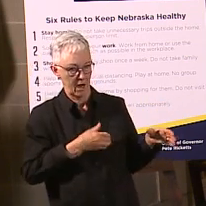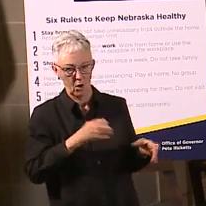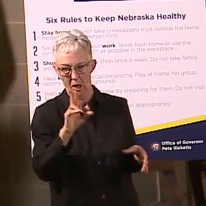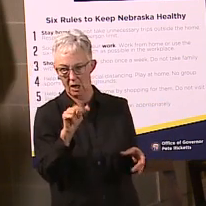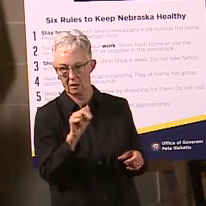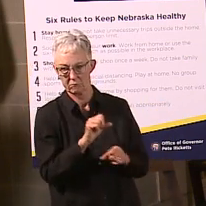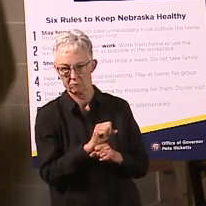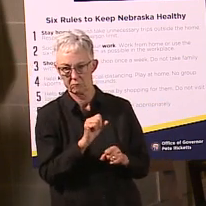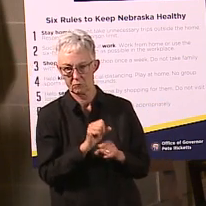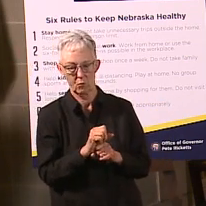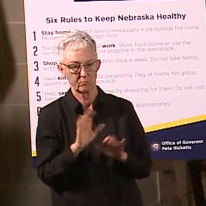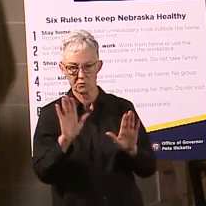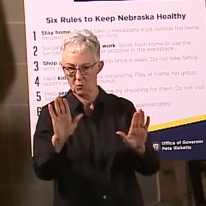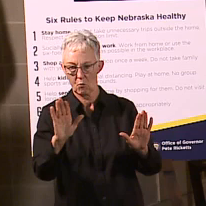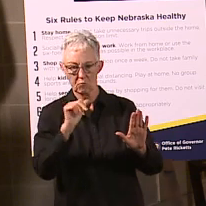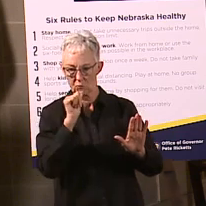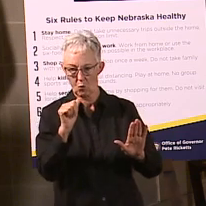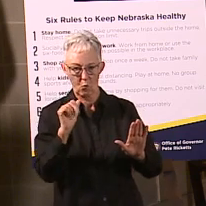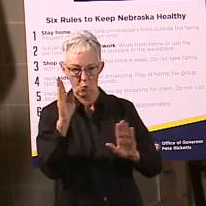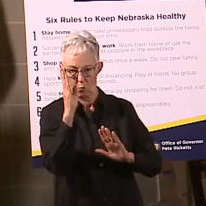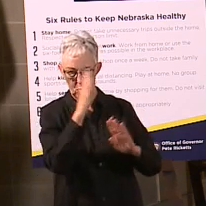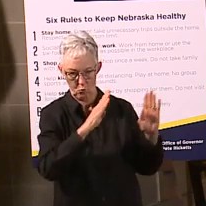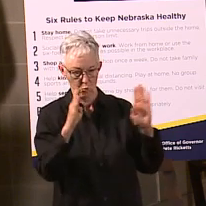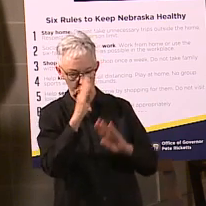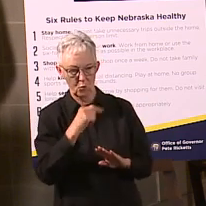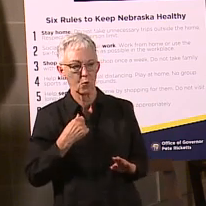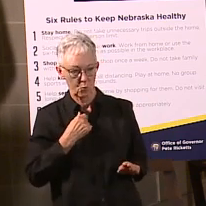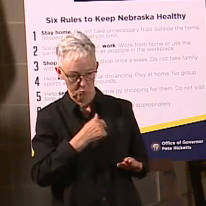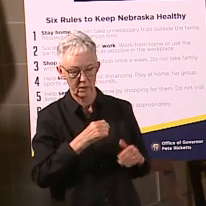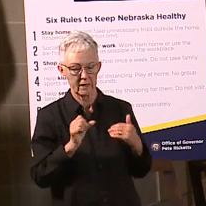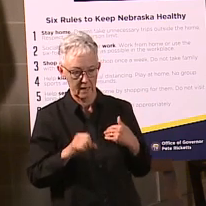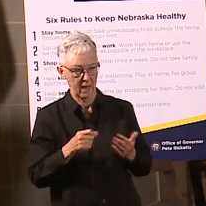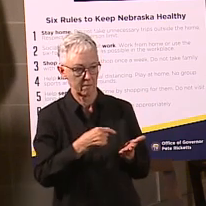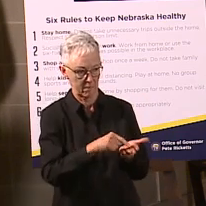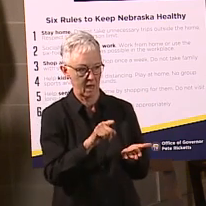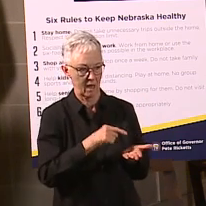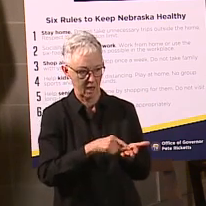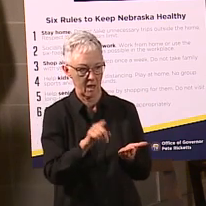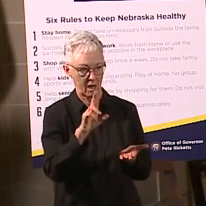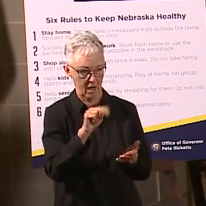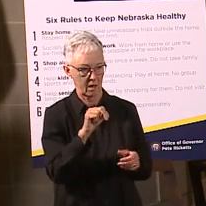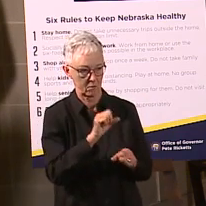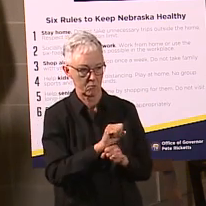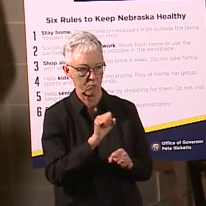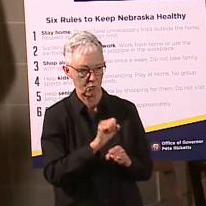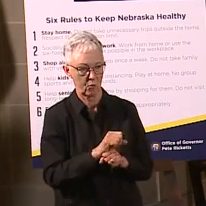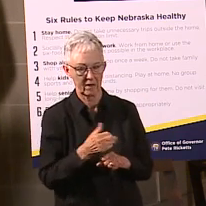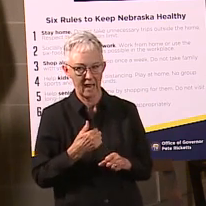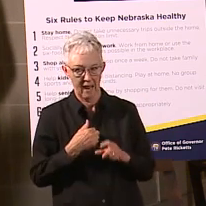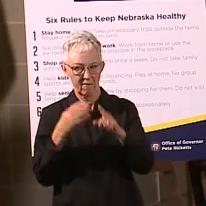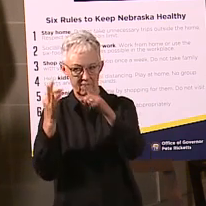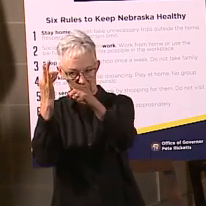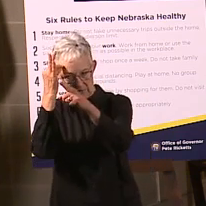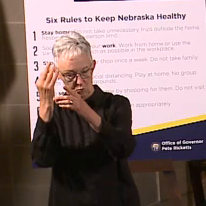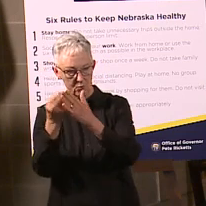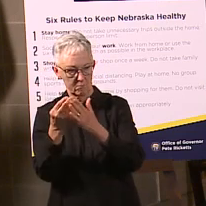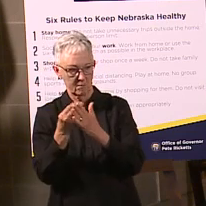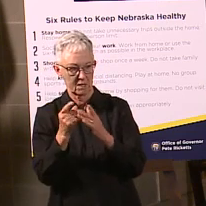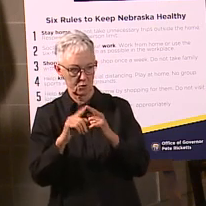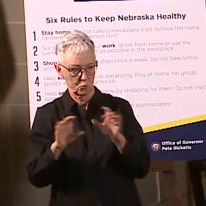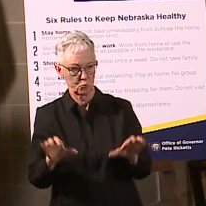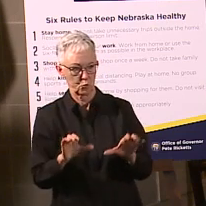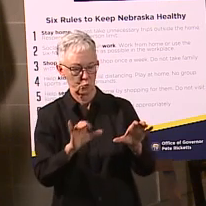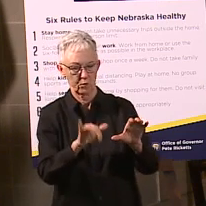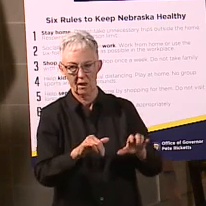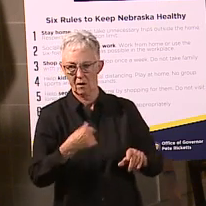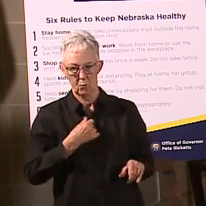unemployment. We have the CARES Act money to be able to do that. So, I would say that we're in